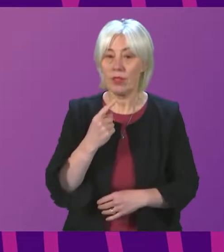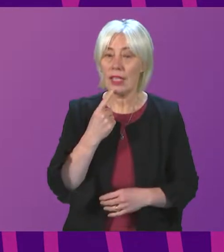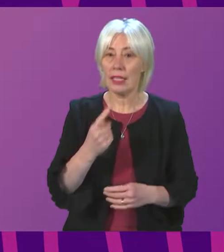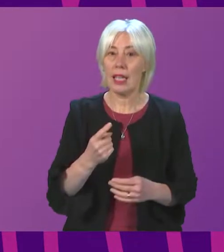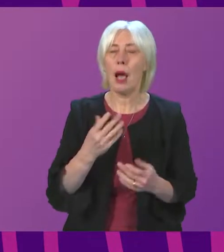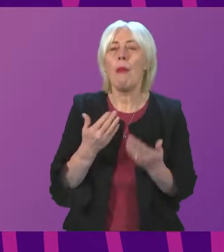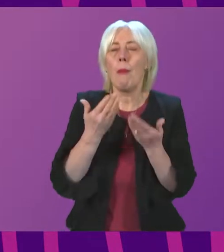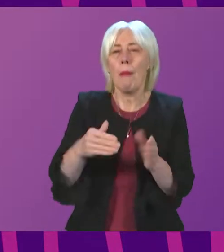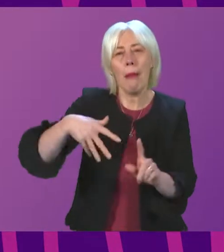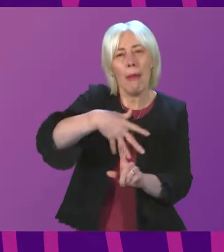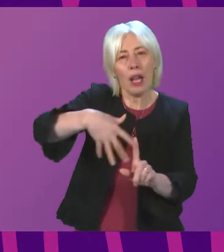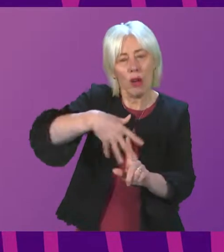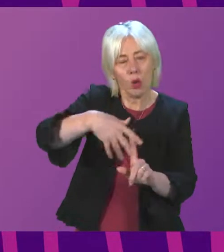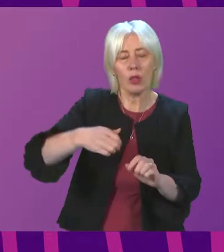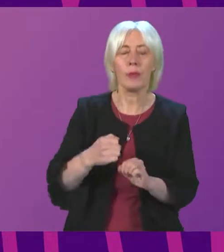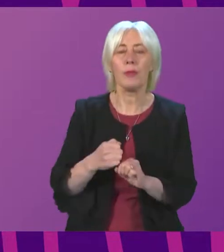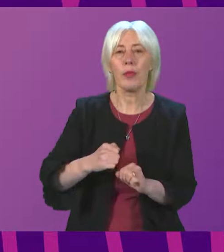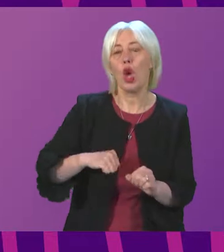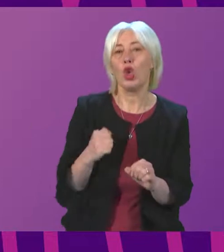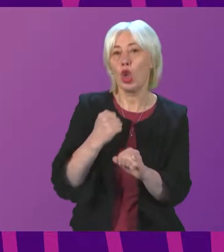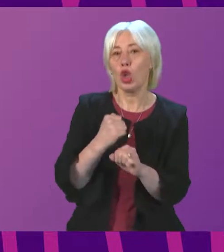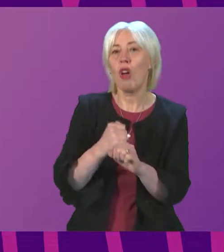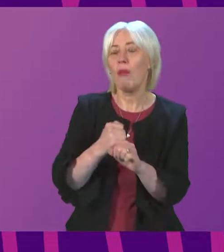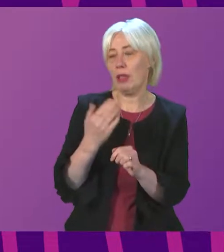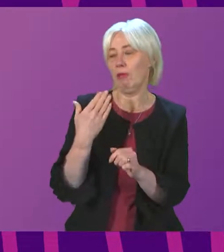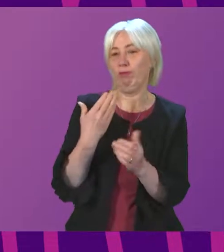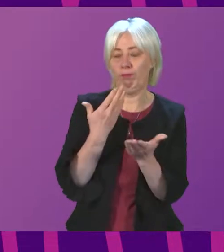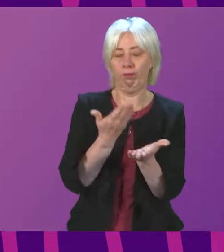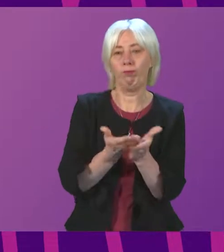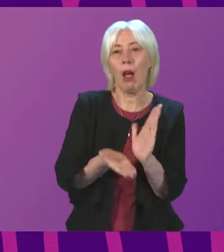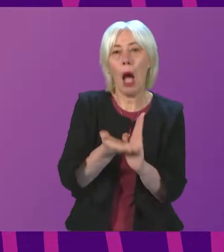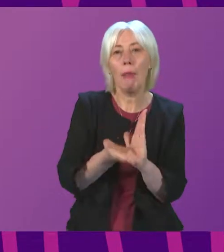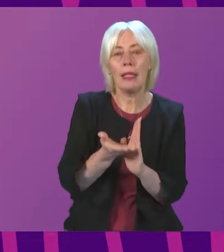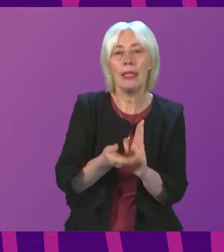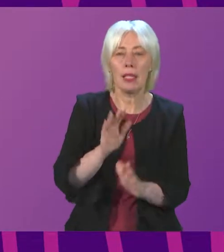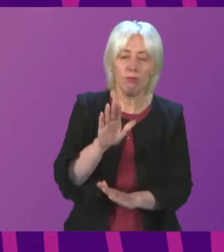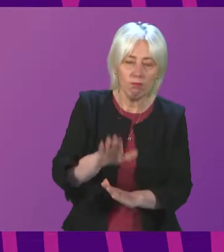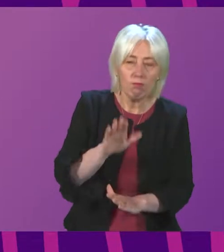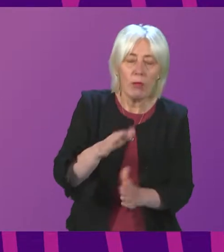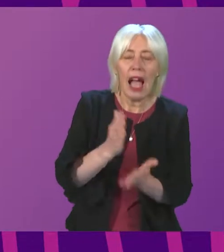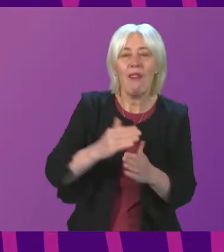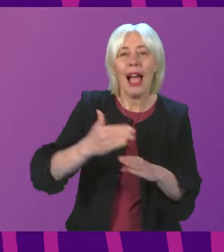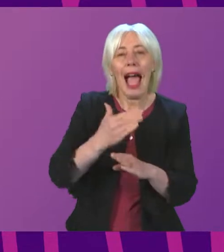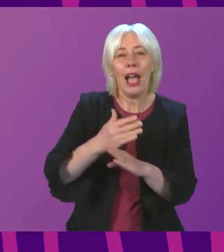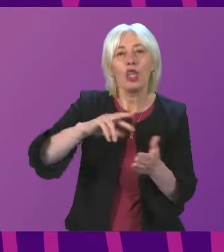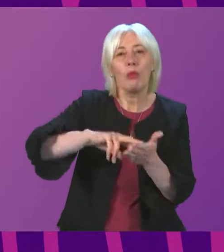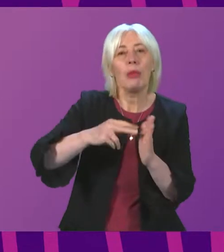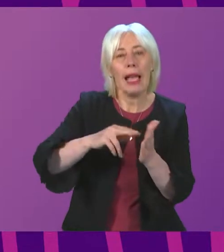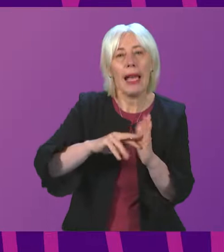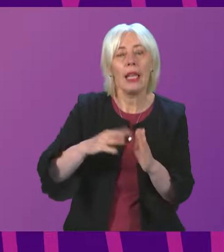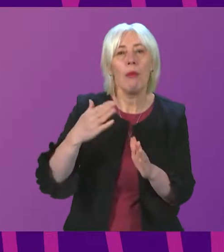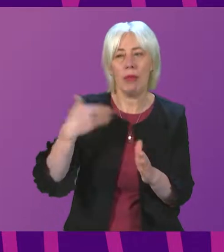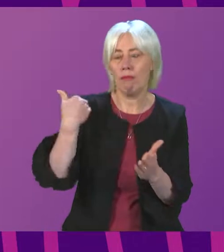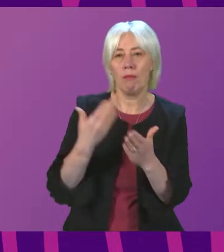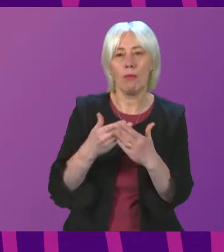a little more background. The Scottish Government's latest submission provides an update following the Assurance of Action Plan conducted in the week